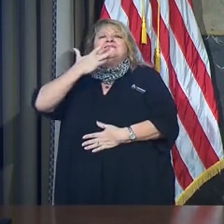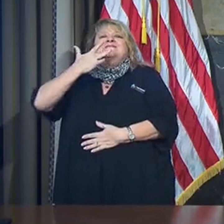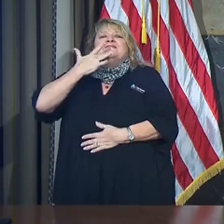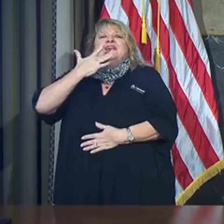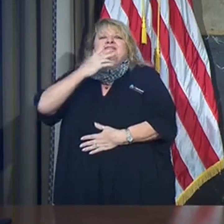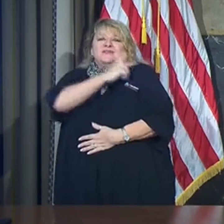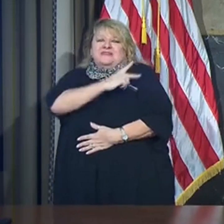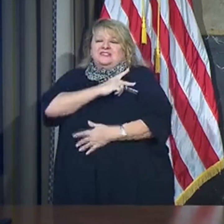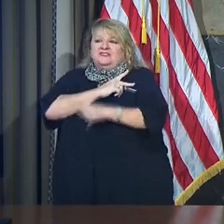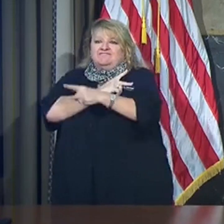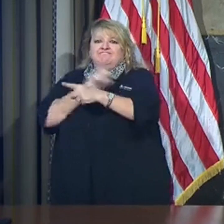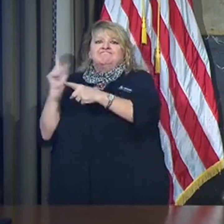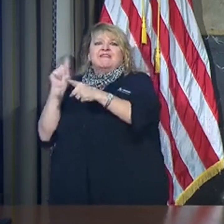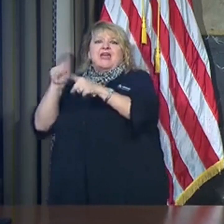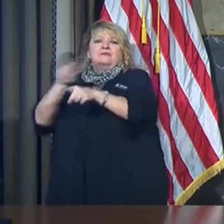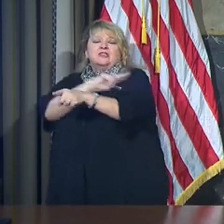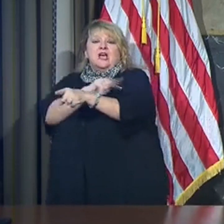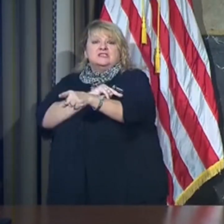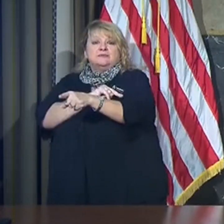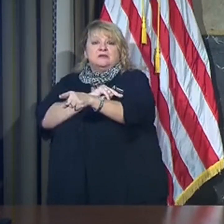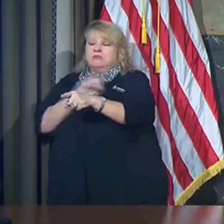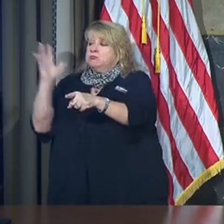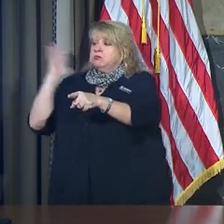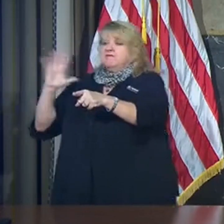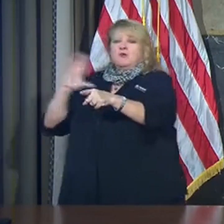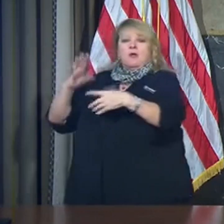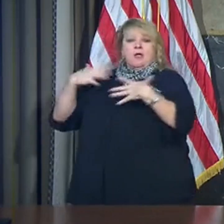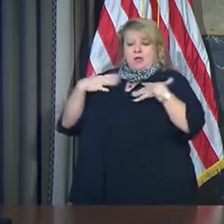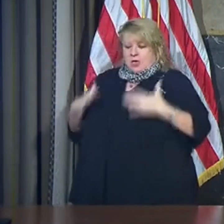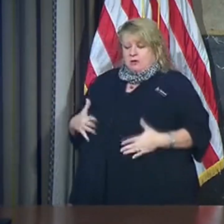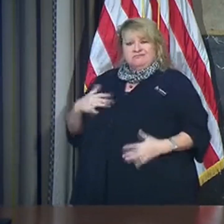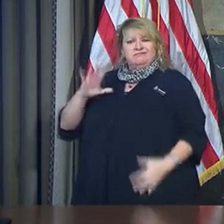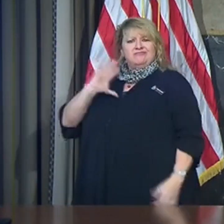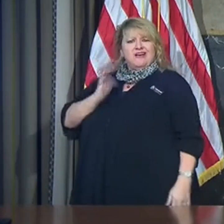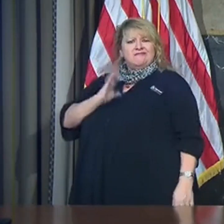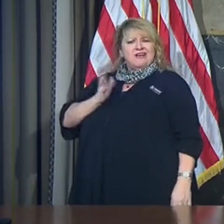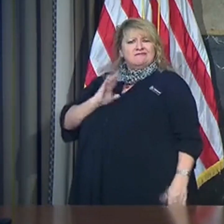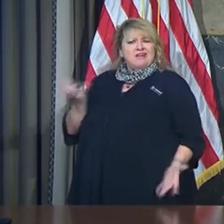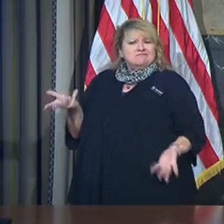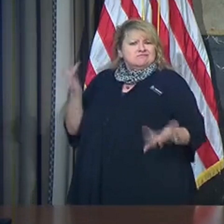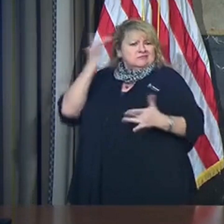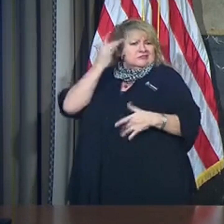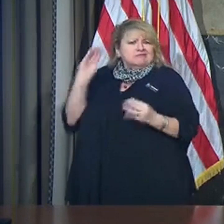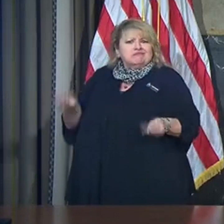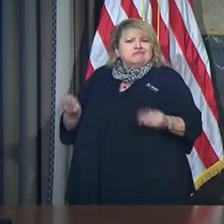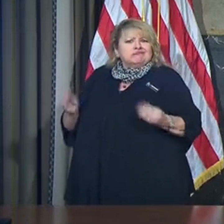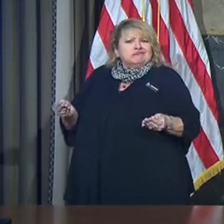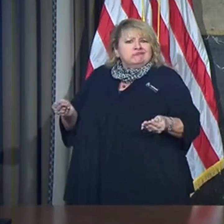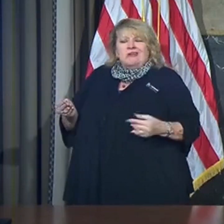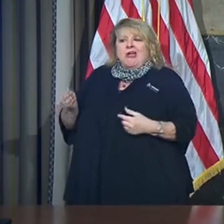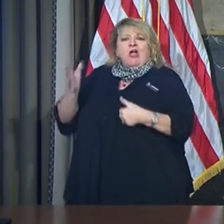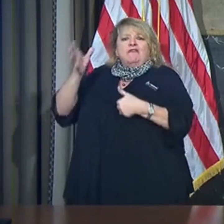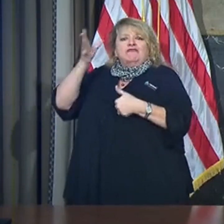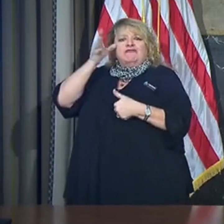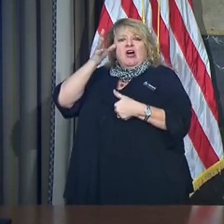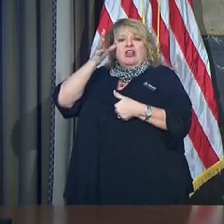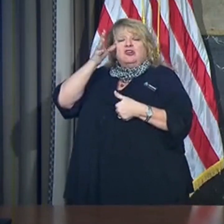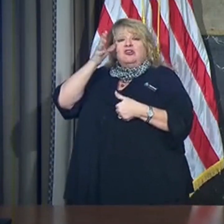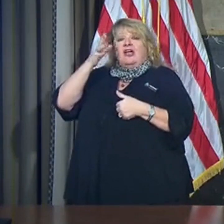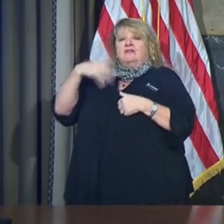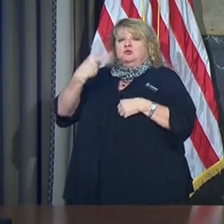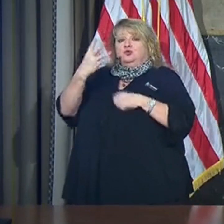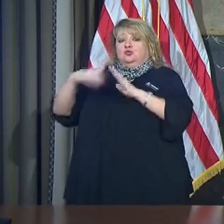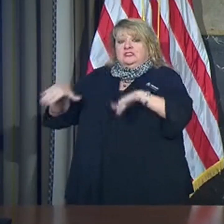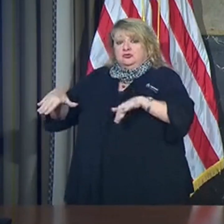to our hospital, no known prior health conditions, father of two, one, both in college.